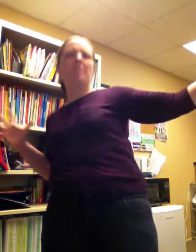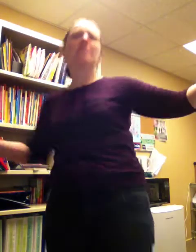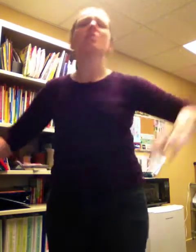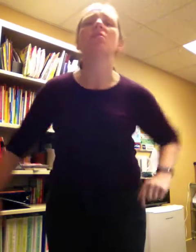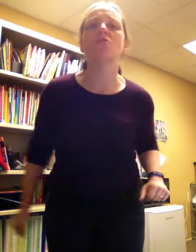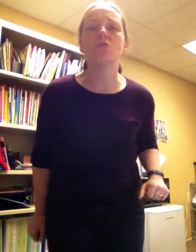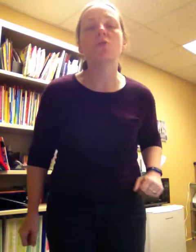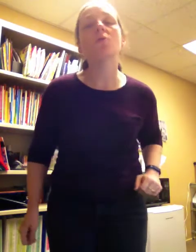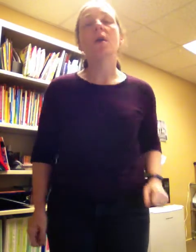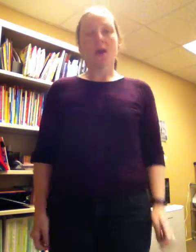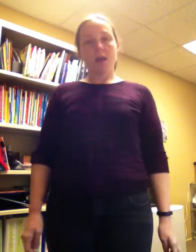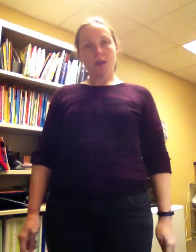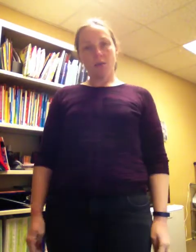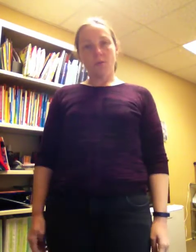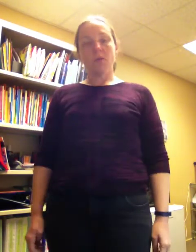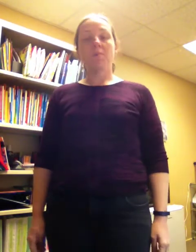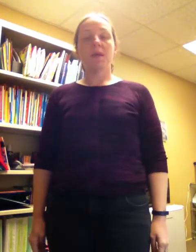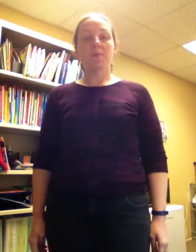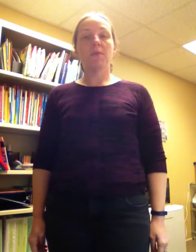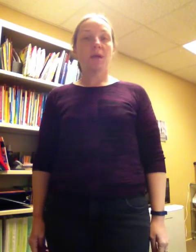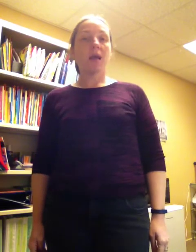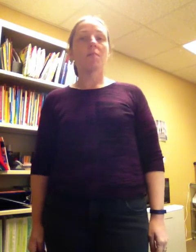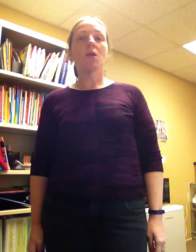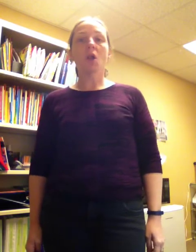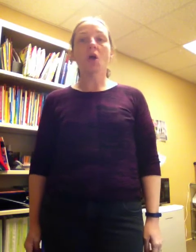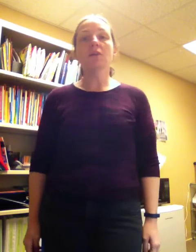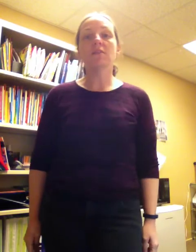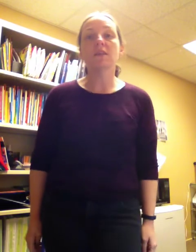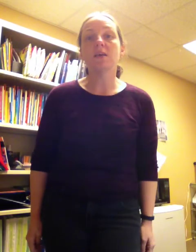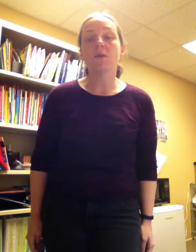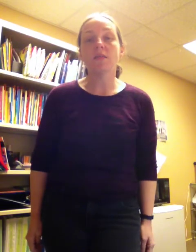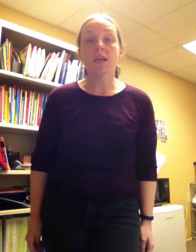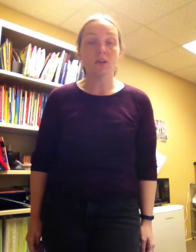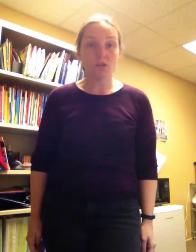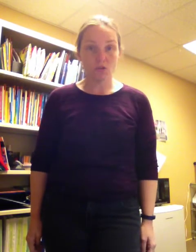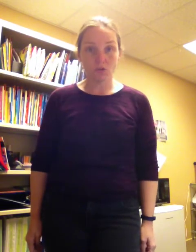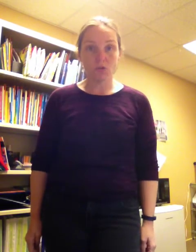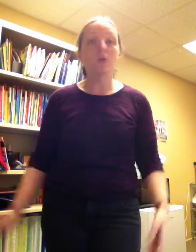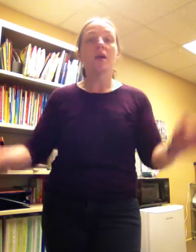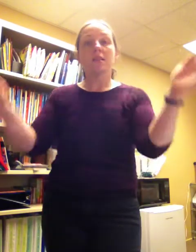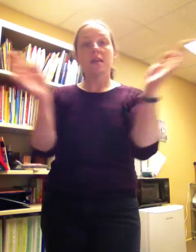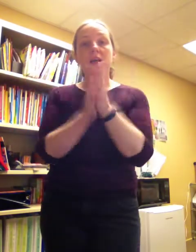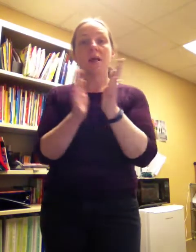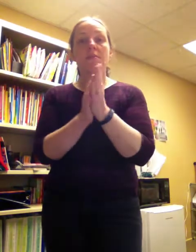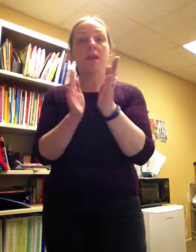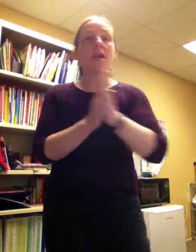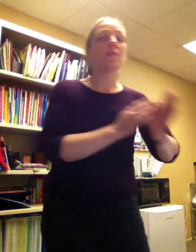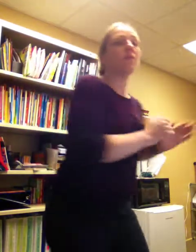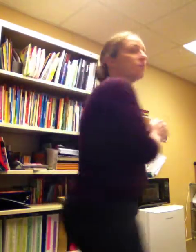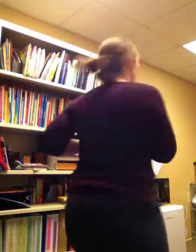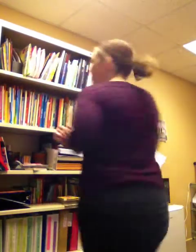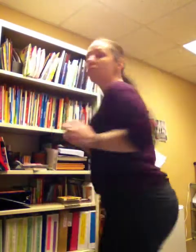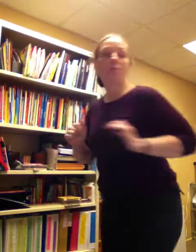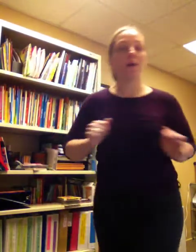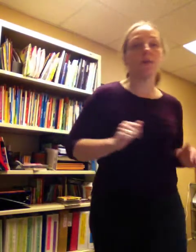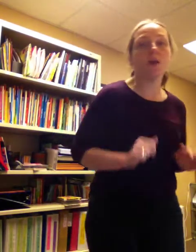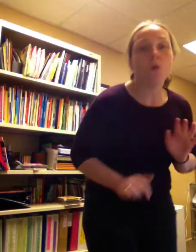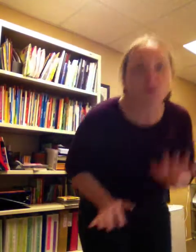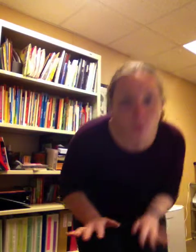in the zoo, and all the people came along to see what they could do. They clapped their hands, they turned around, they walked with